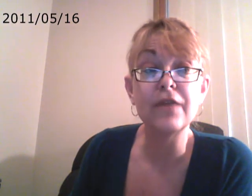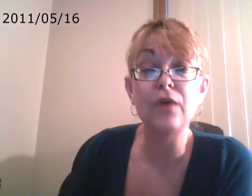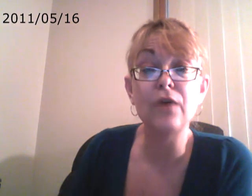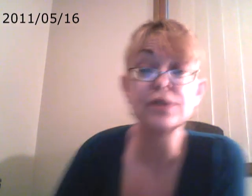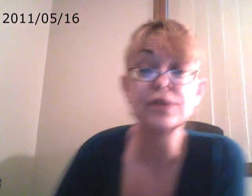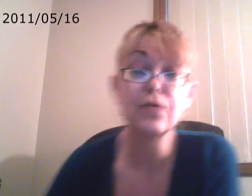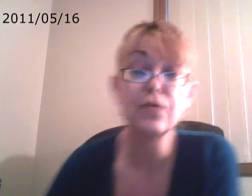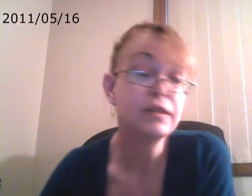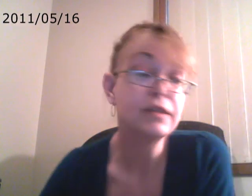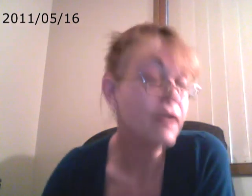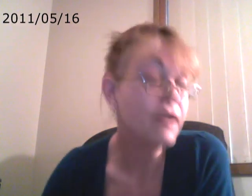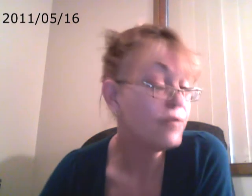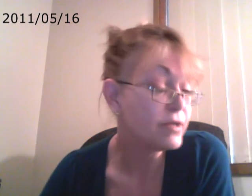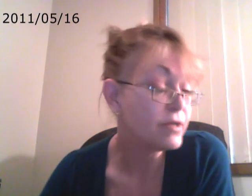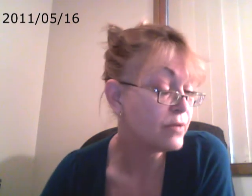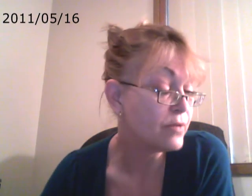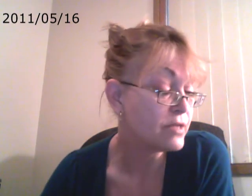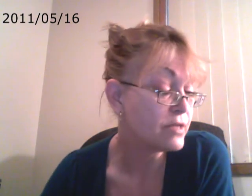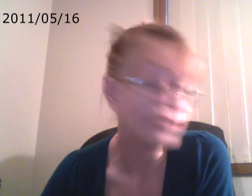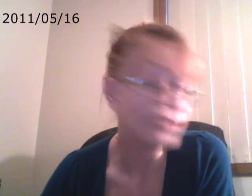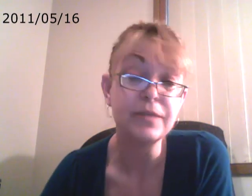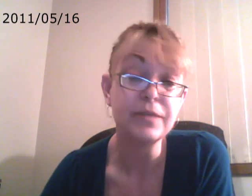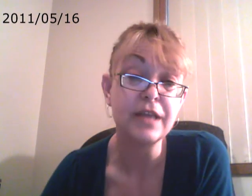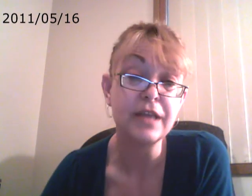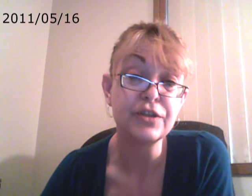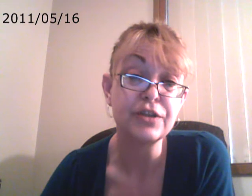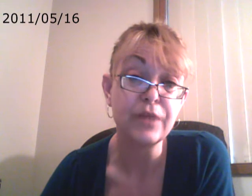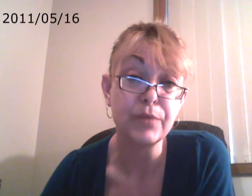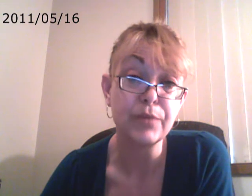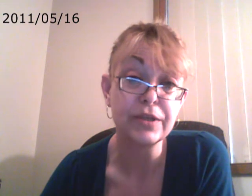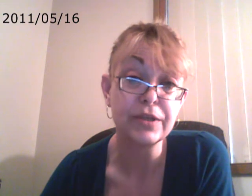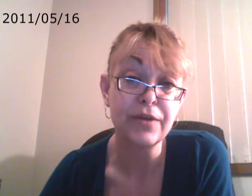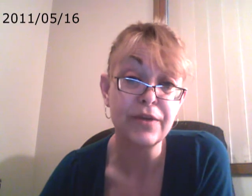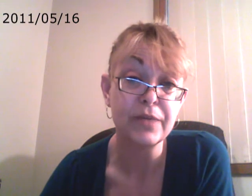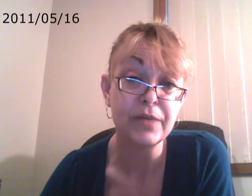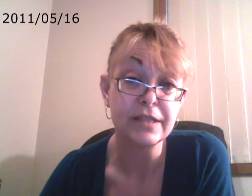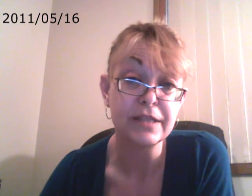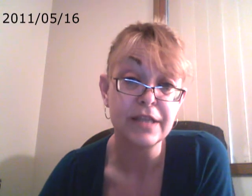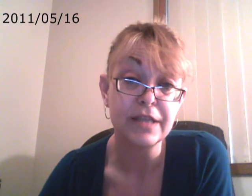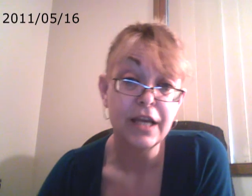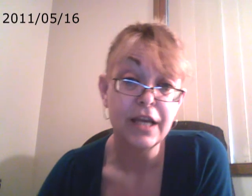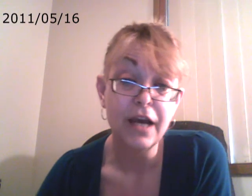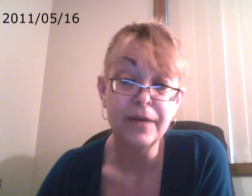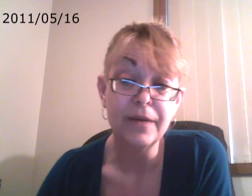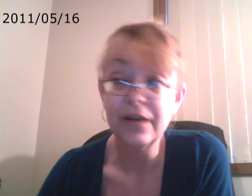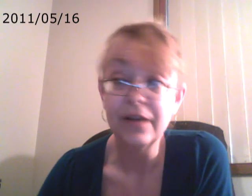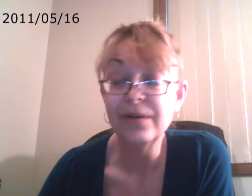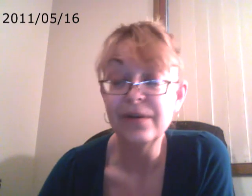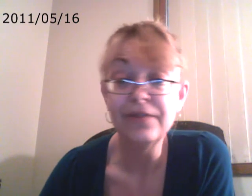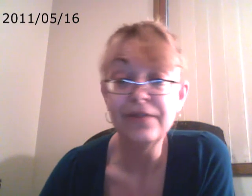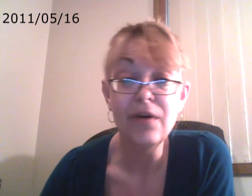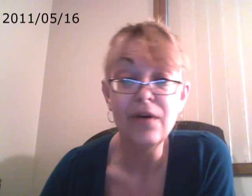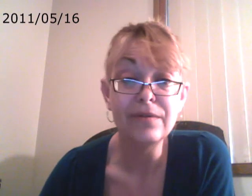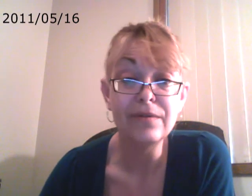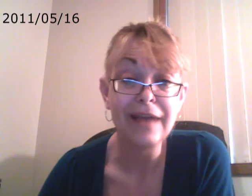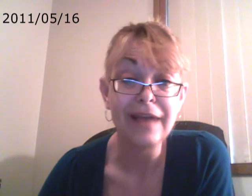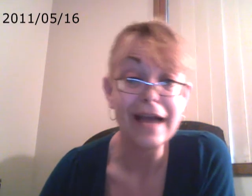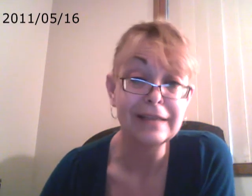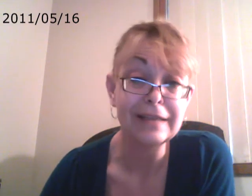also, everybody's always heard me say I should write a book. So everybody's, you know, and if y'all act like